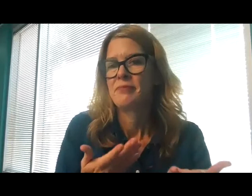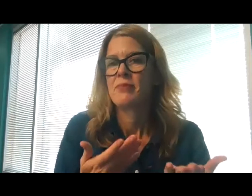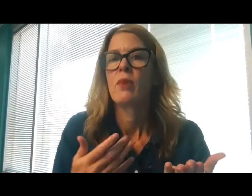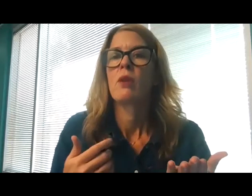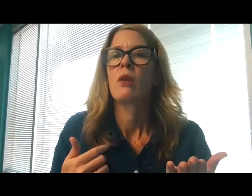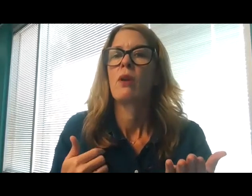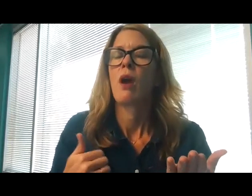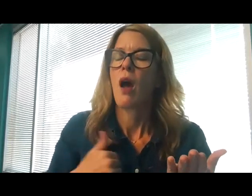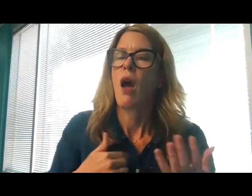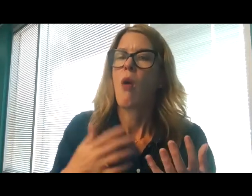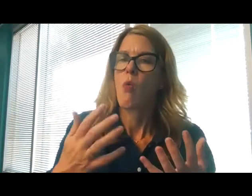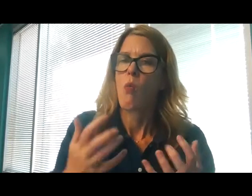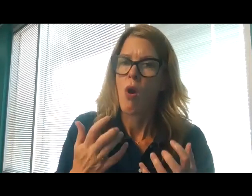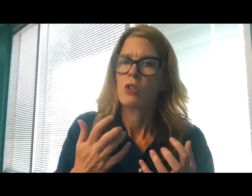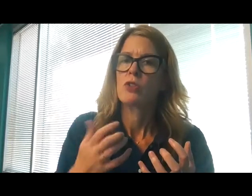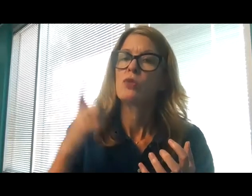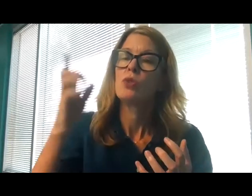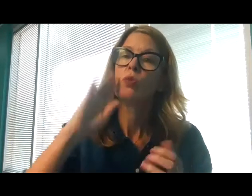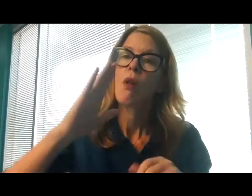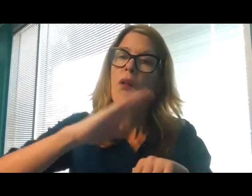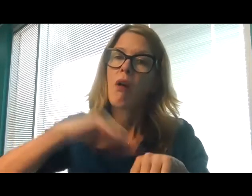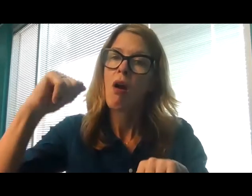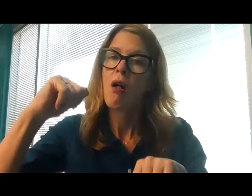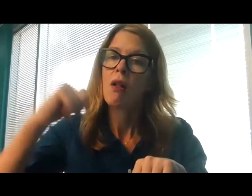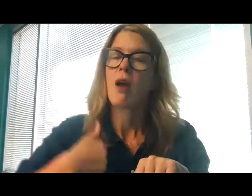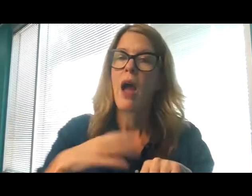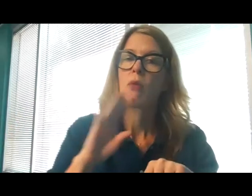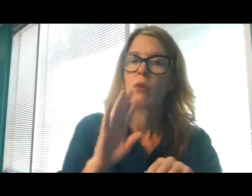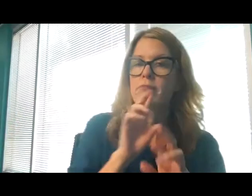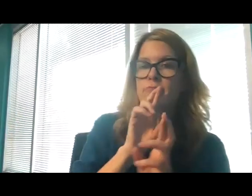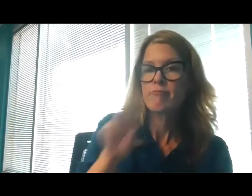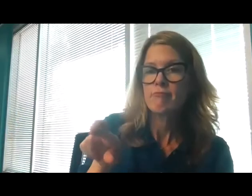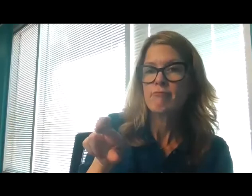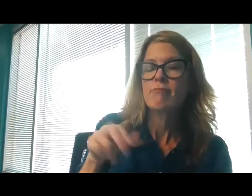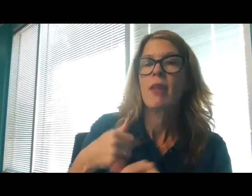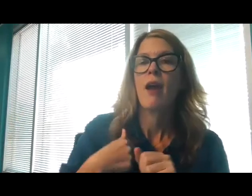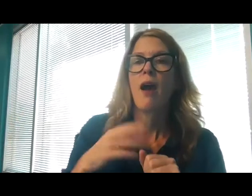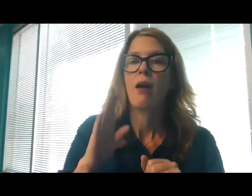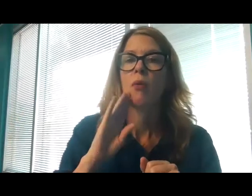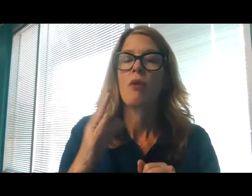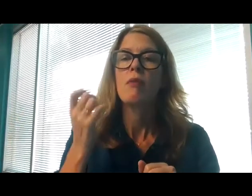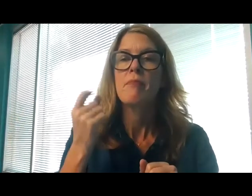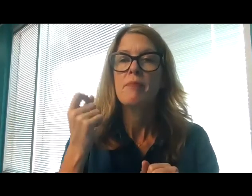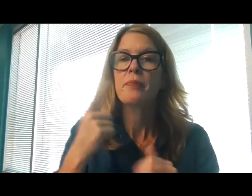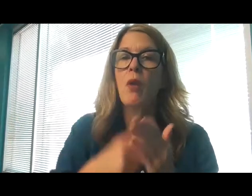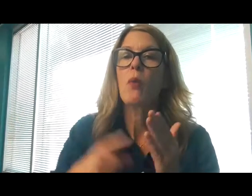You would call, and I would answer you. You would long for the work of your hands. For then you would not number